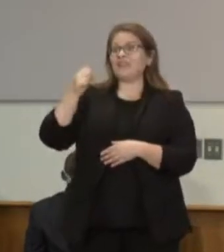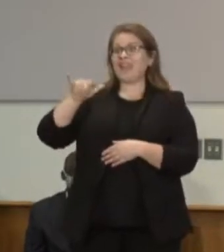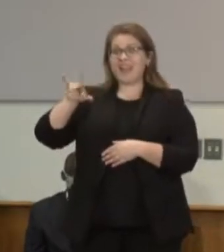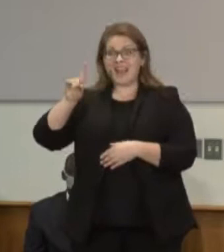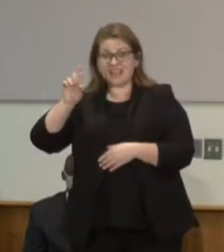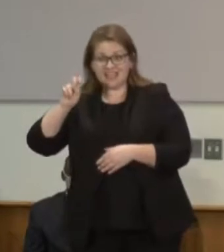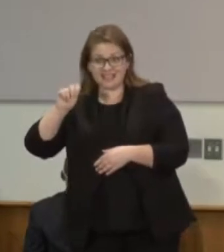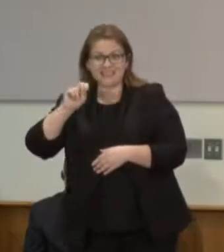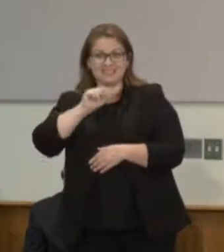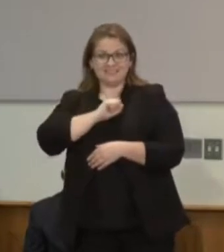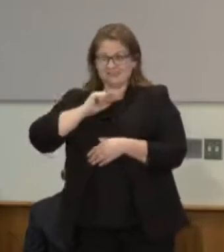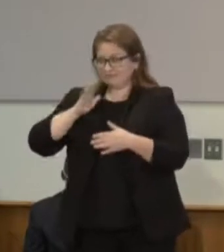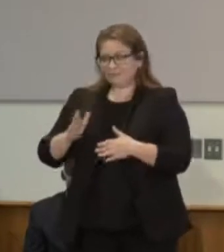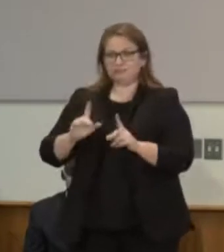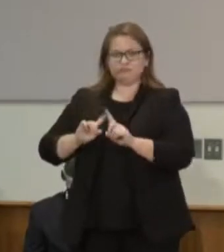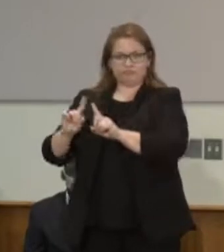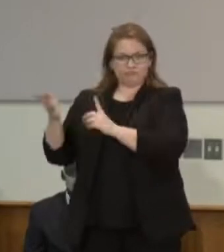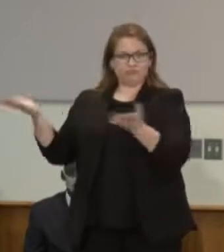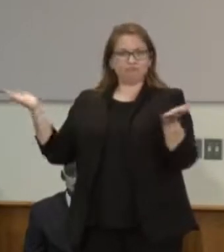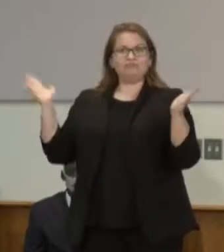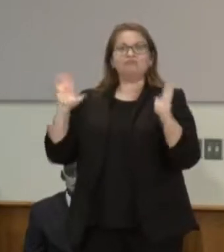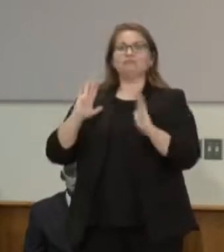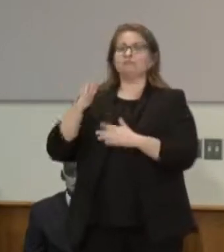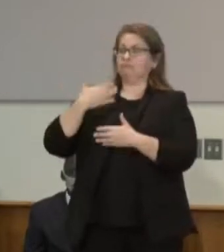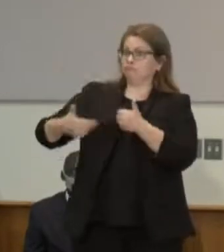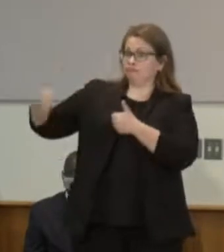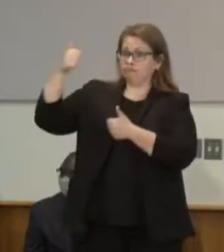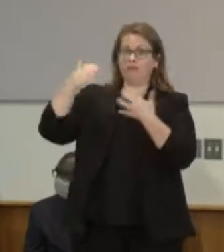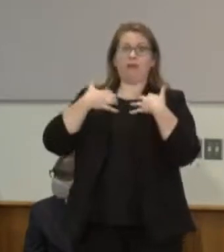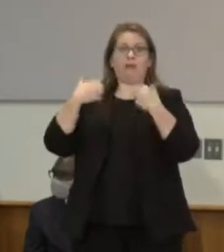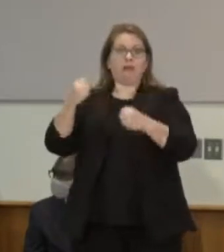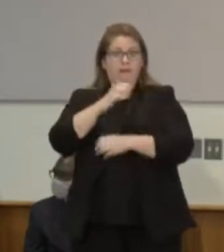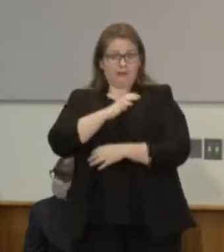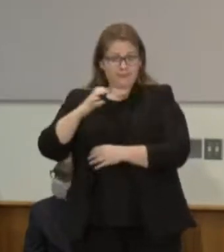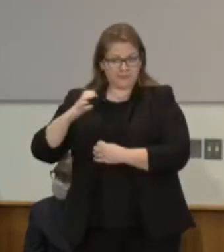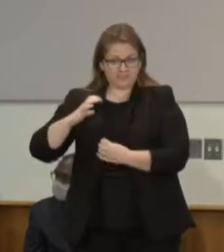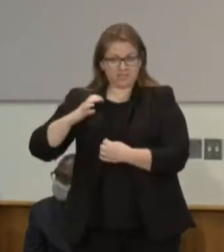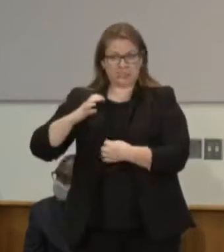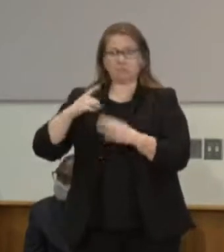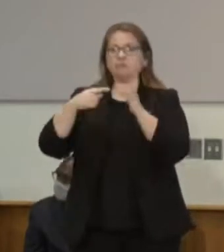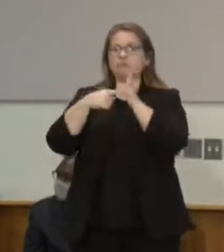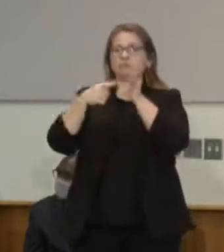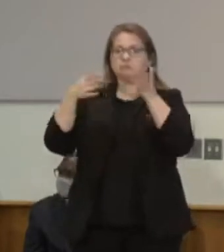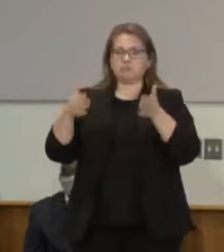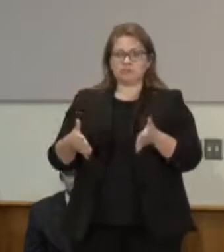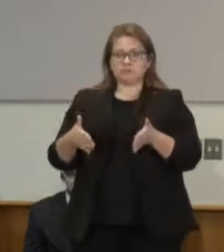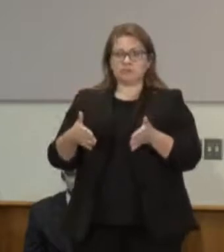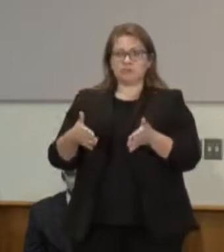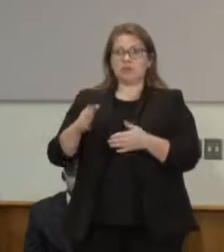chair of the Health Committee in the Minnesota House of Representatives, Representative Rena Moran,